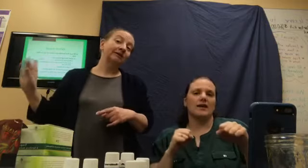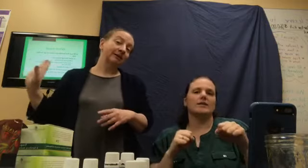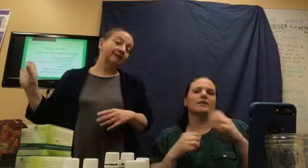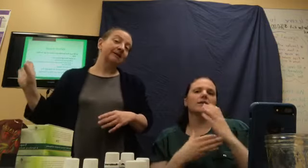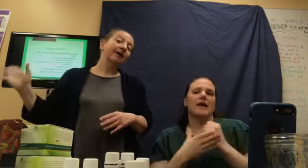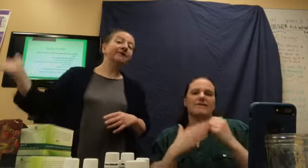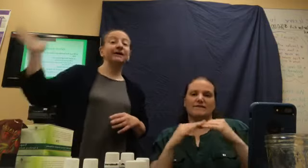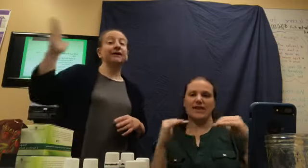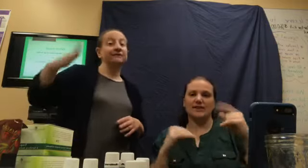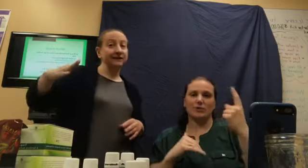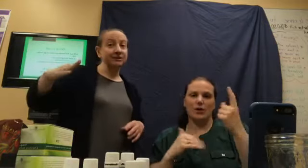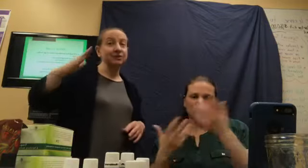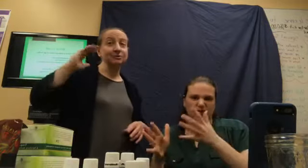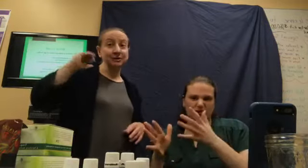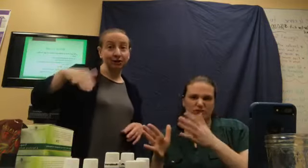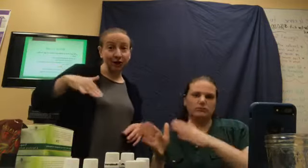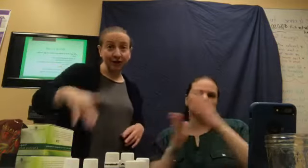closed out and our phase two started.